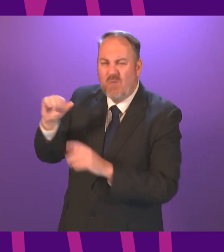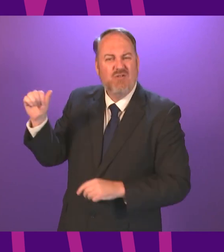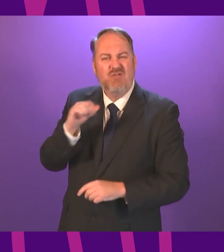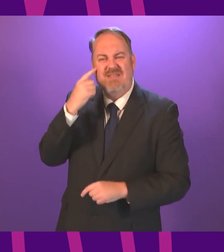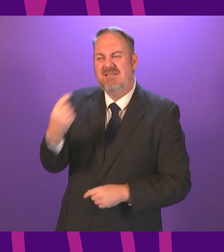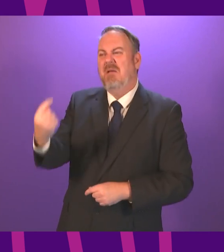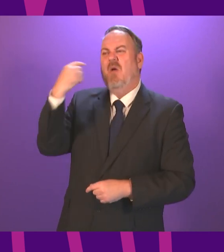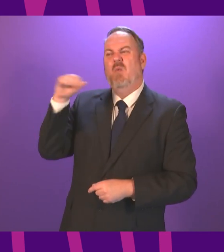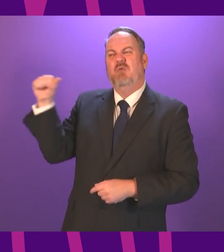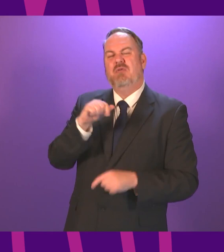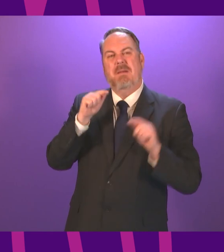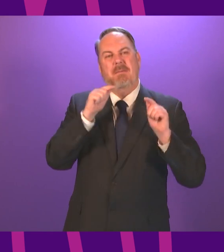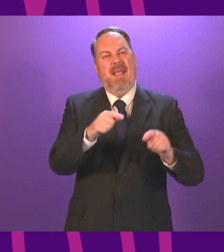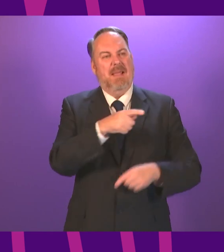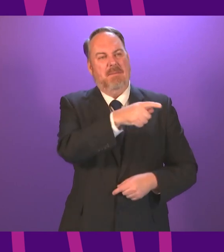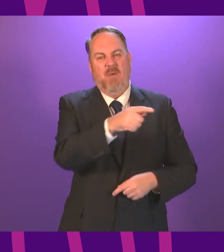the Chancellor for that